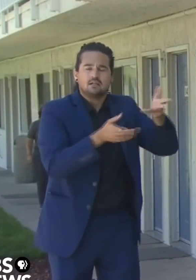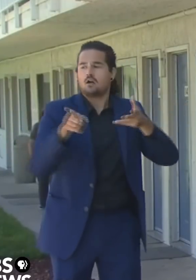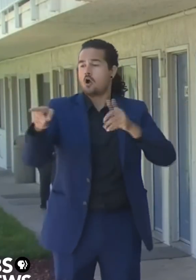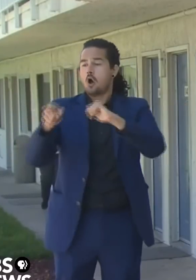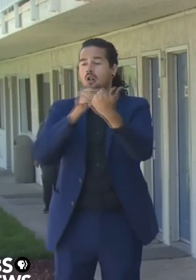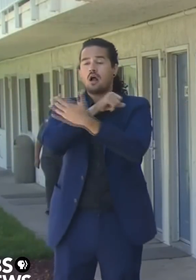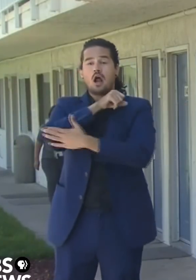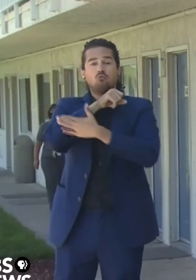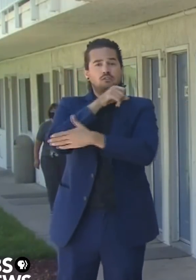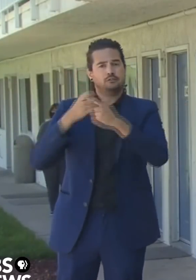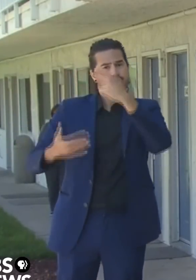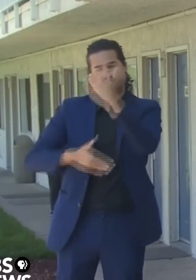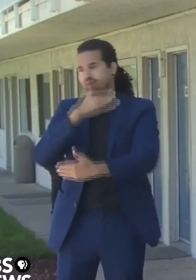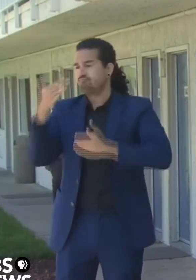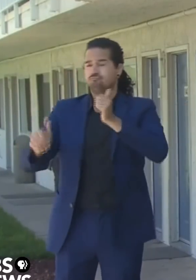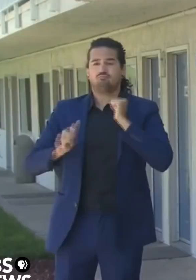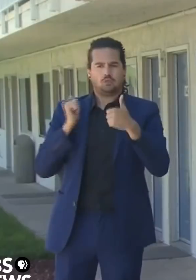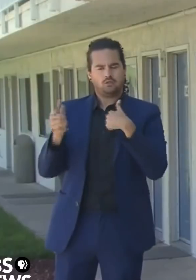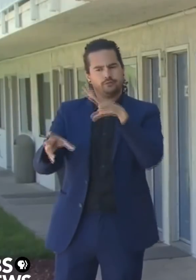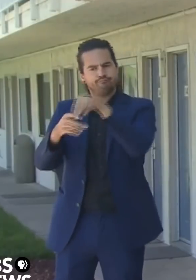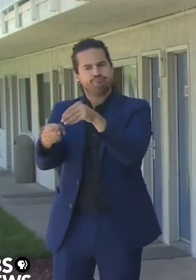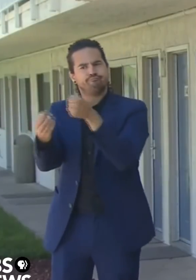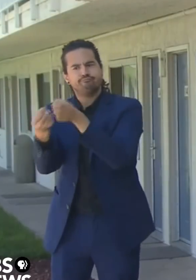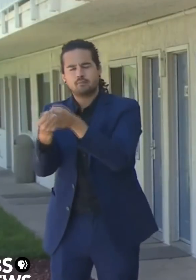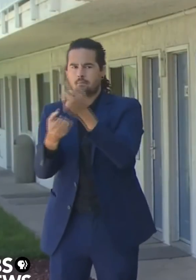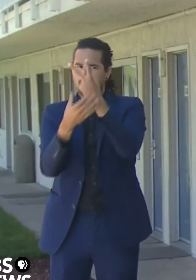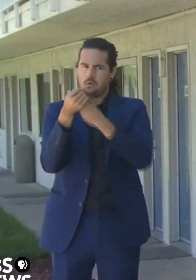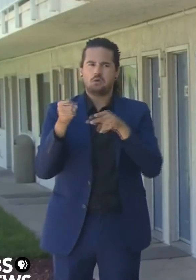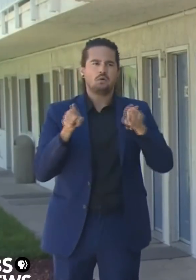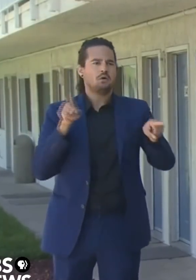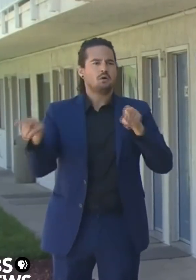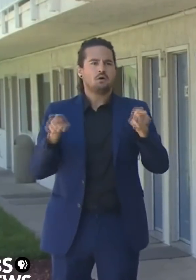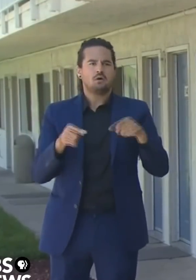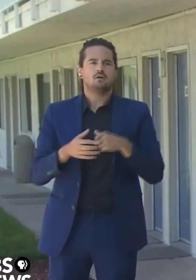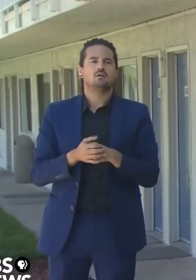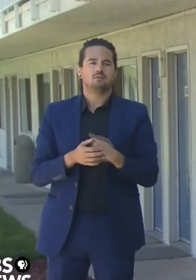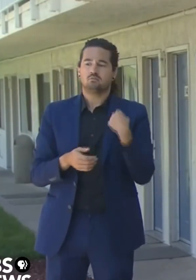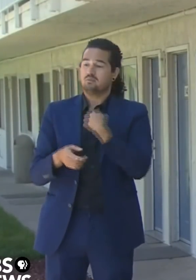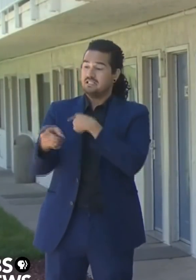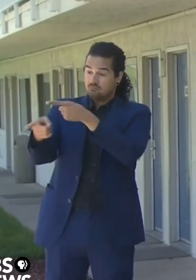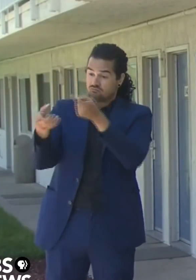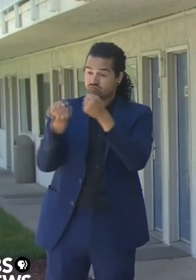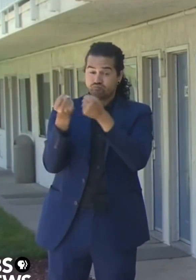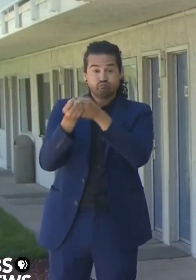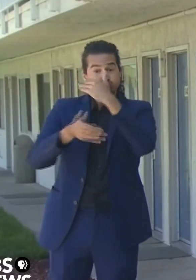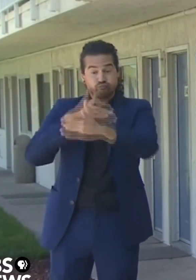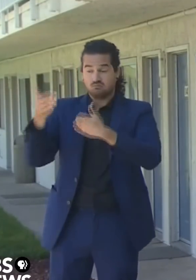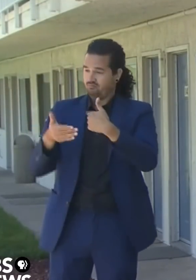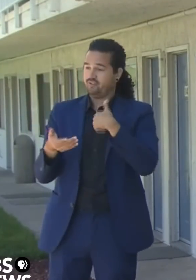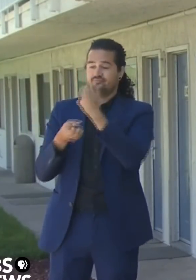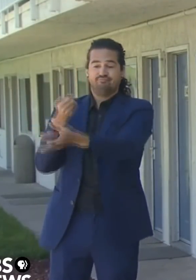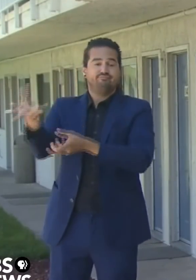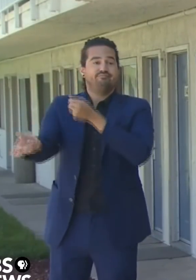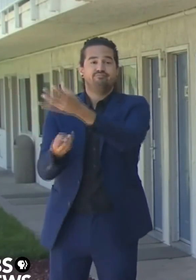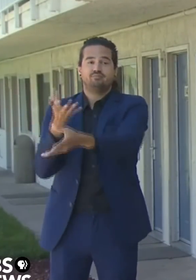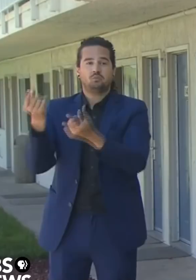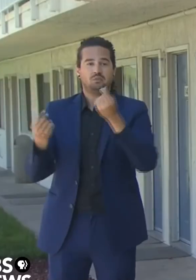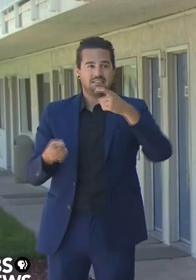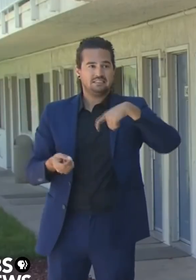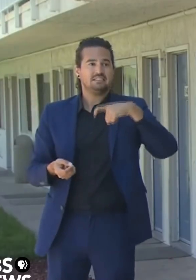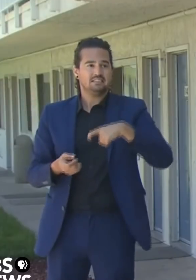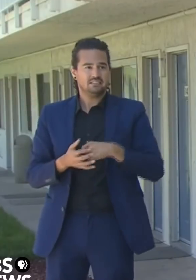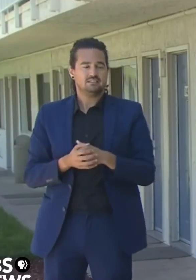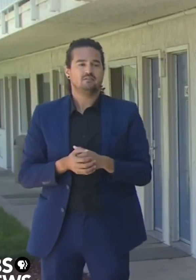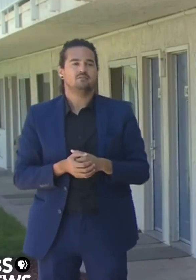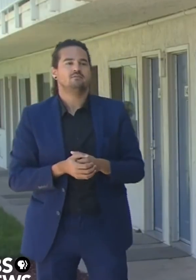they're rewarded in that process as well. Governor, guess we have time for one more question. As the pool reporter, I feel I have to just say that these are Black